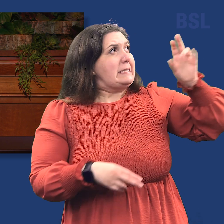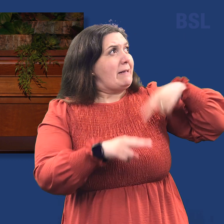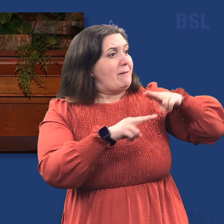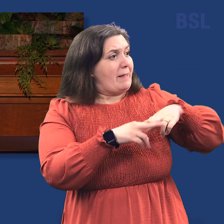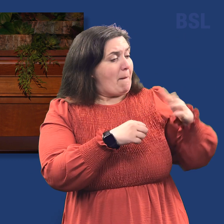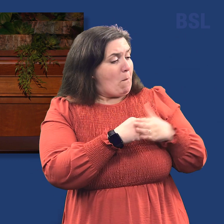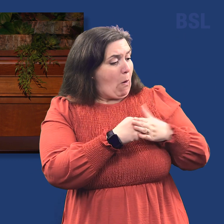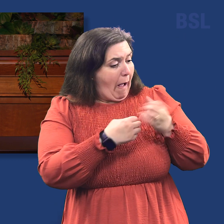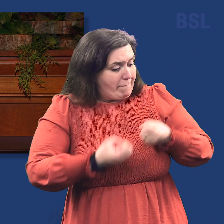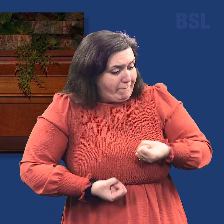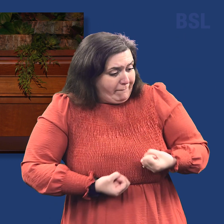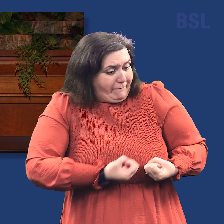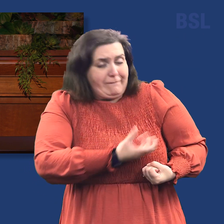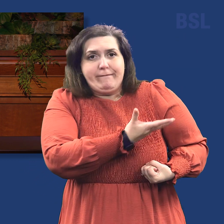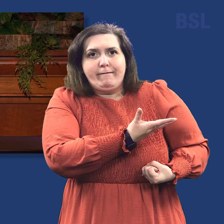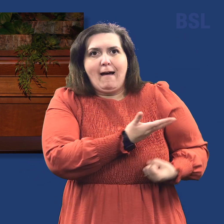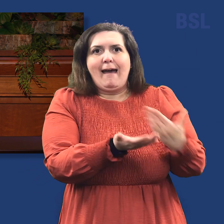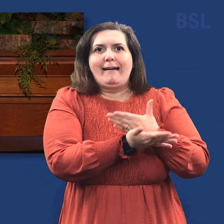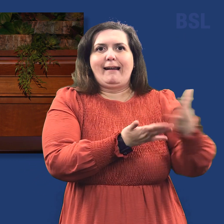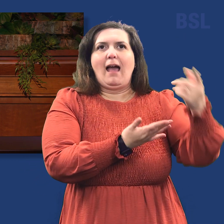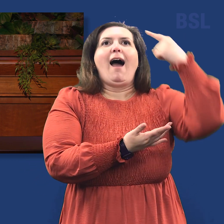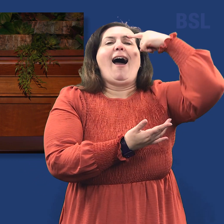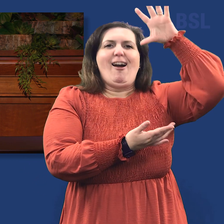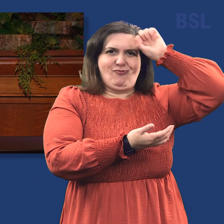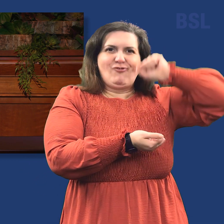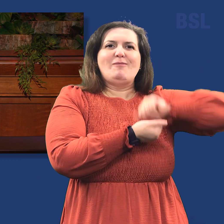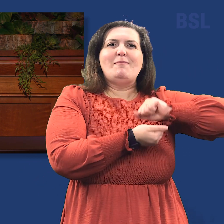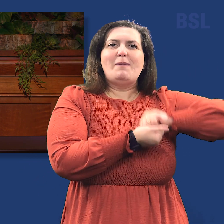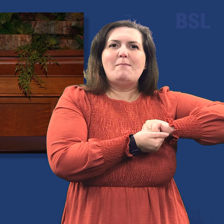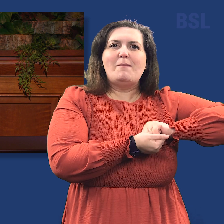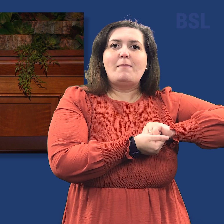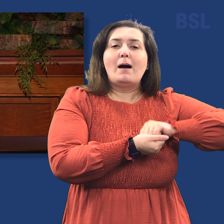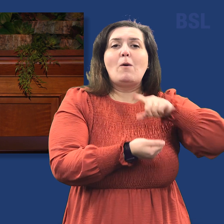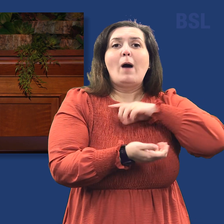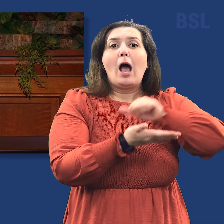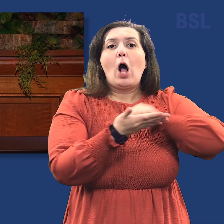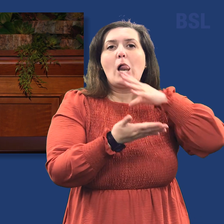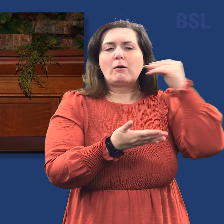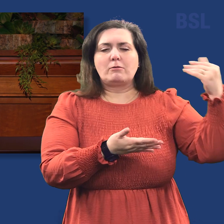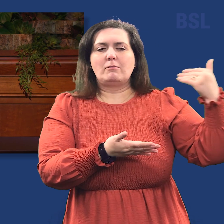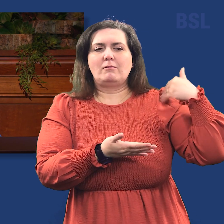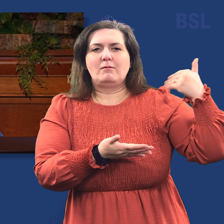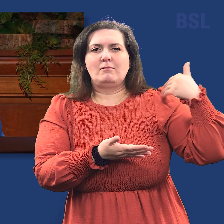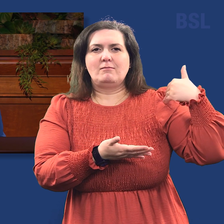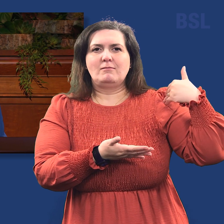that secret comes clearly to my memory. In essence, the Holy Ghost is whispering, you honestly